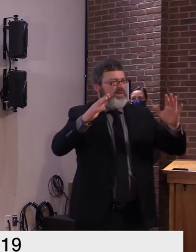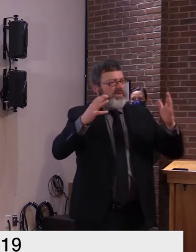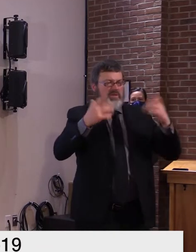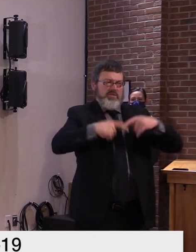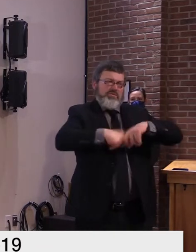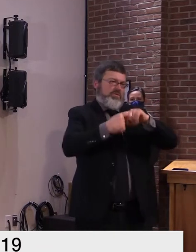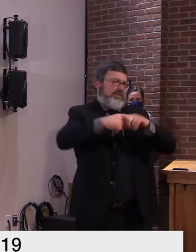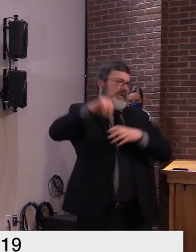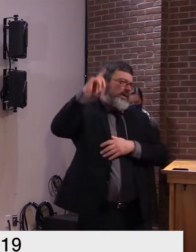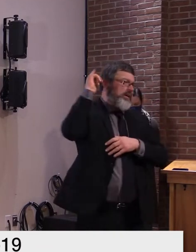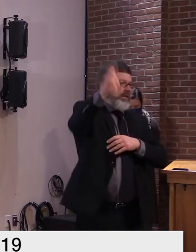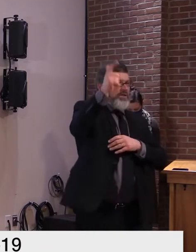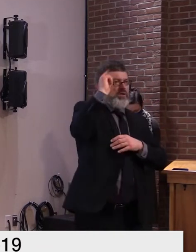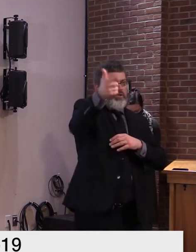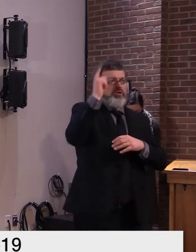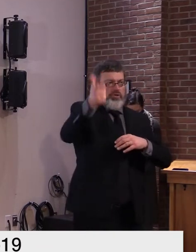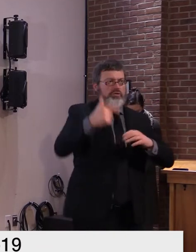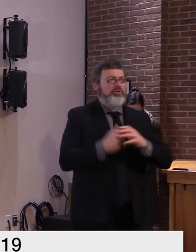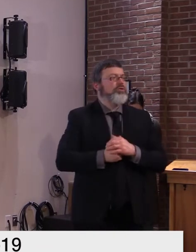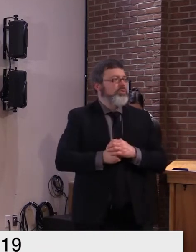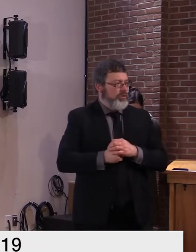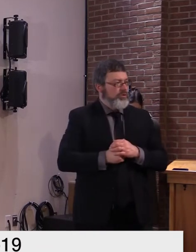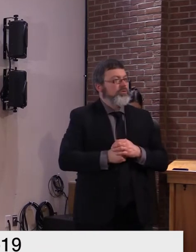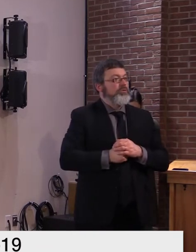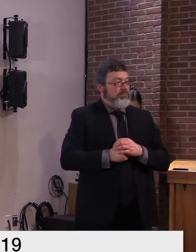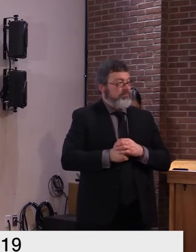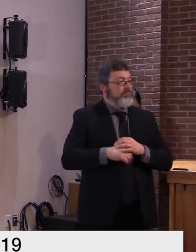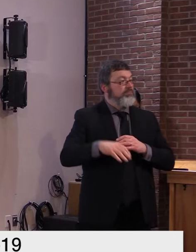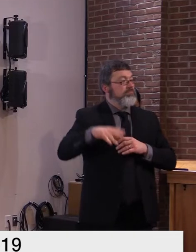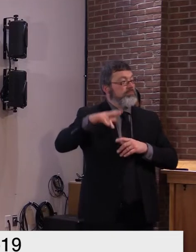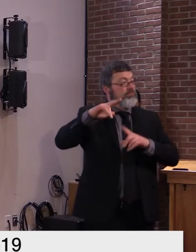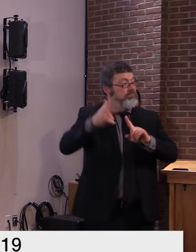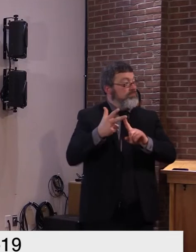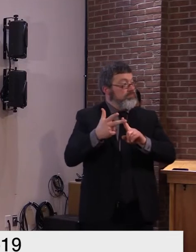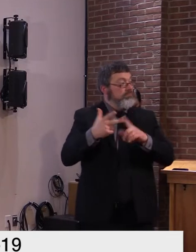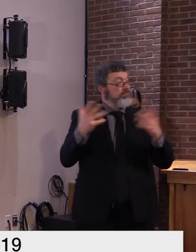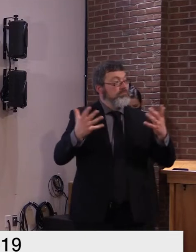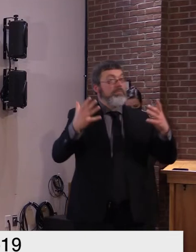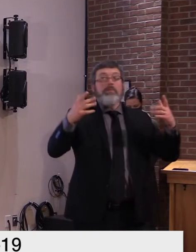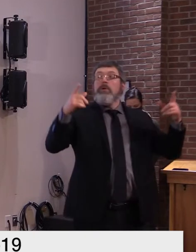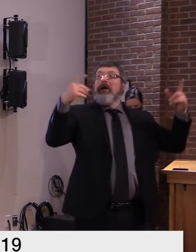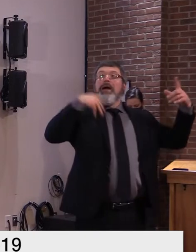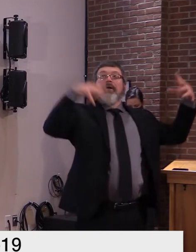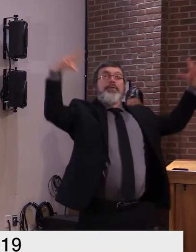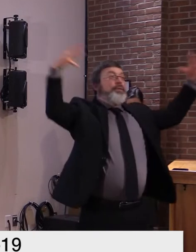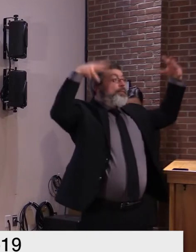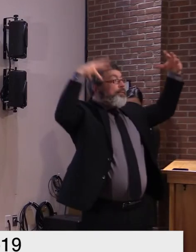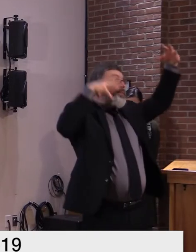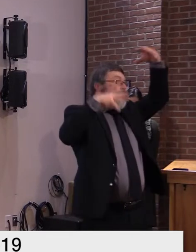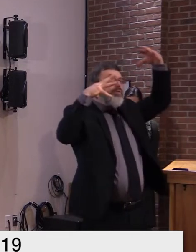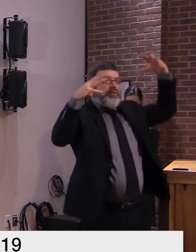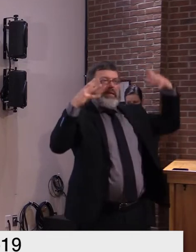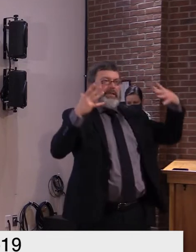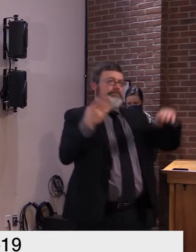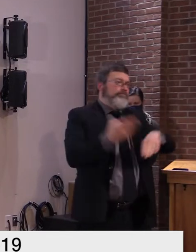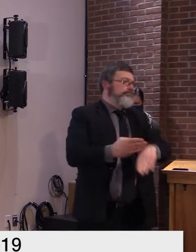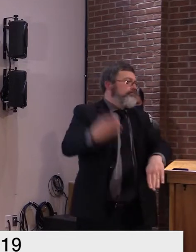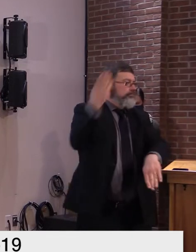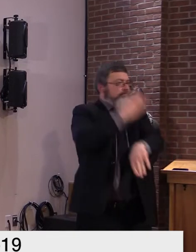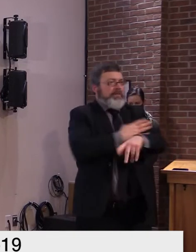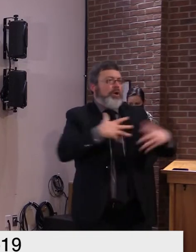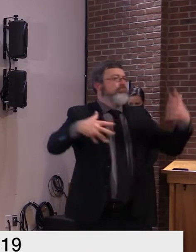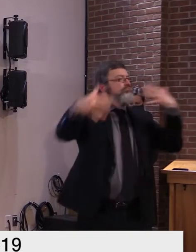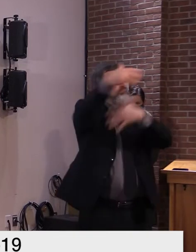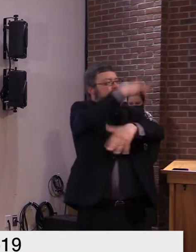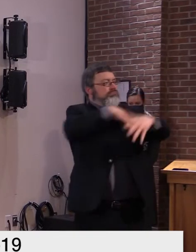hand hygiene and environmental disinfection all of this guidance that we gave to businesses